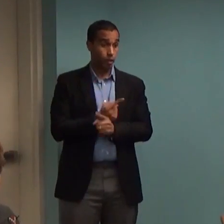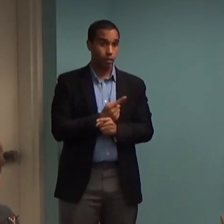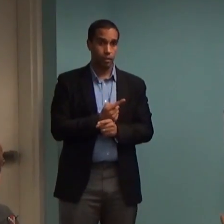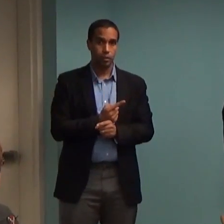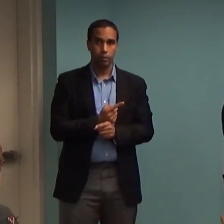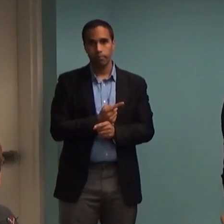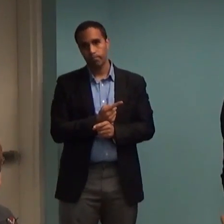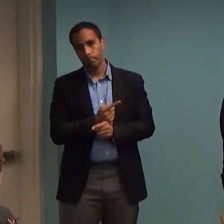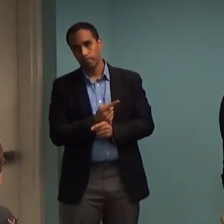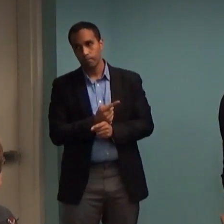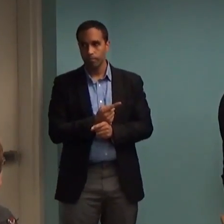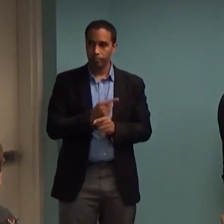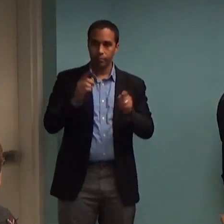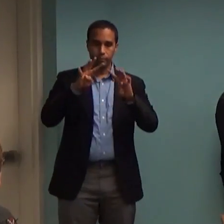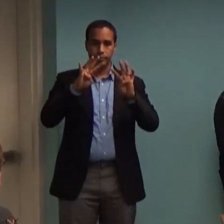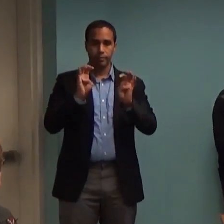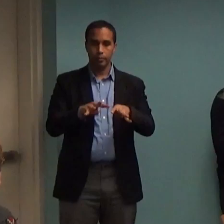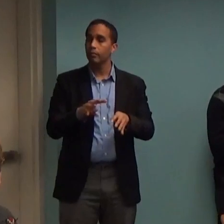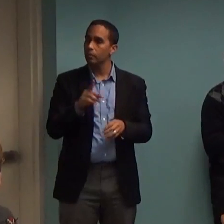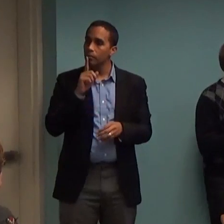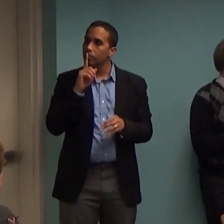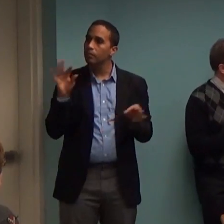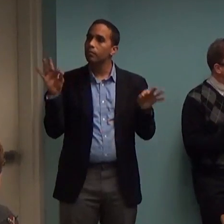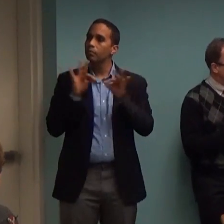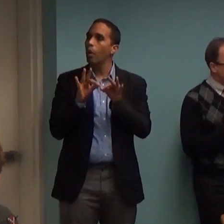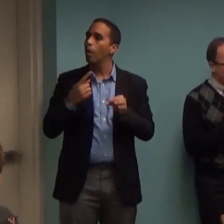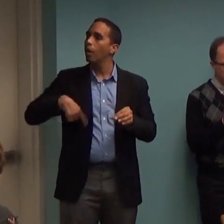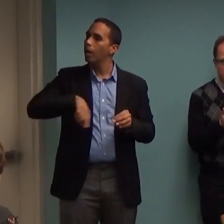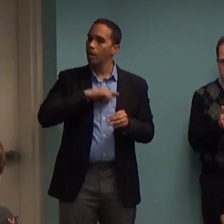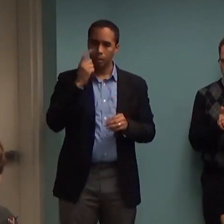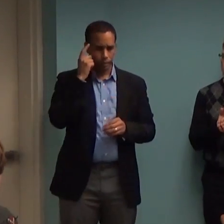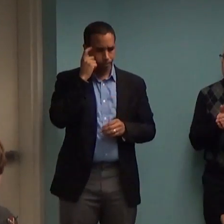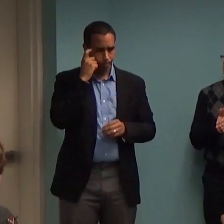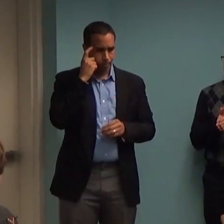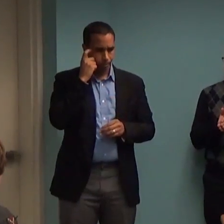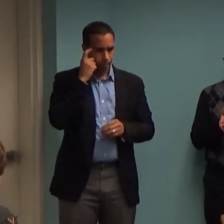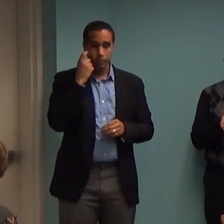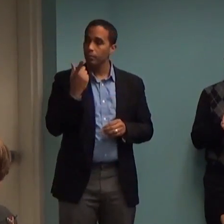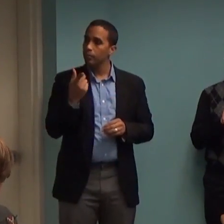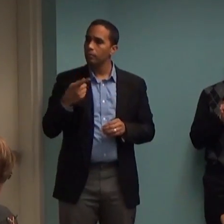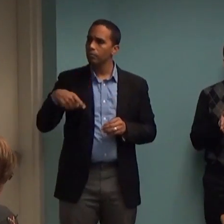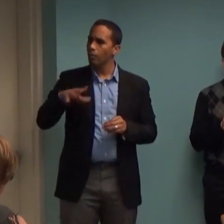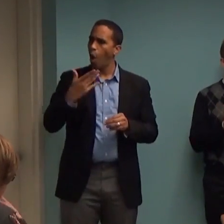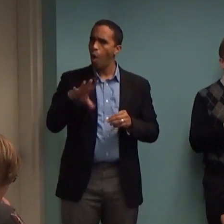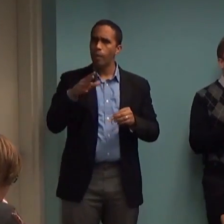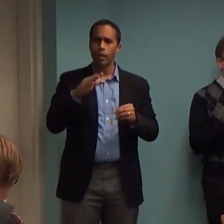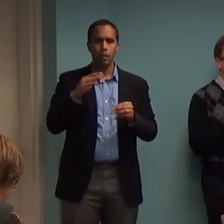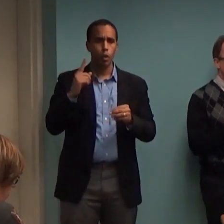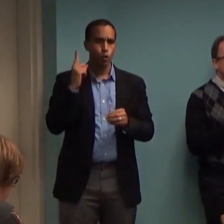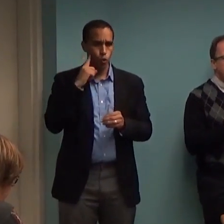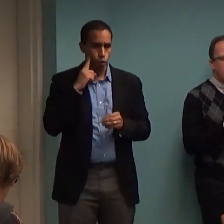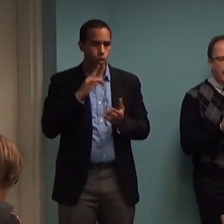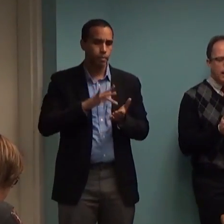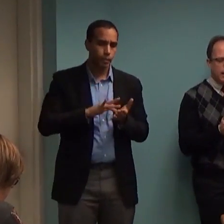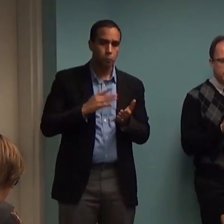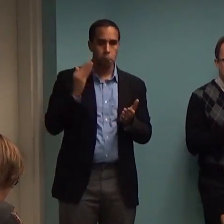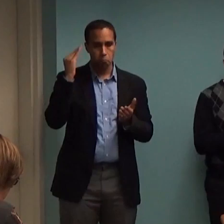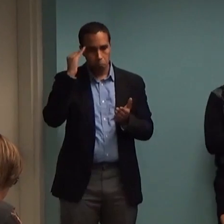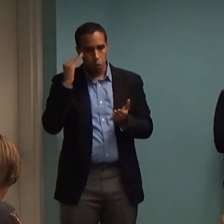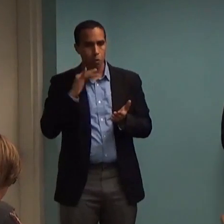And here's where we should really ask those questions. You know about medication, you've heard about medication, and you know the things